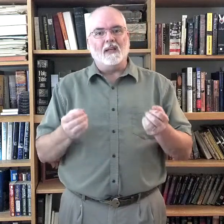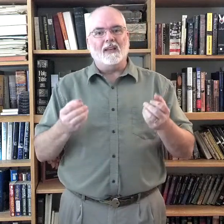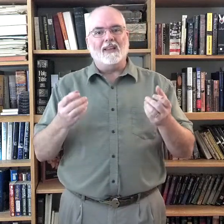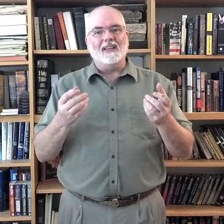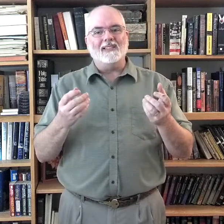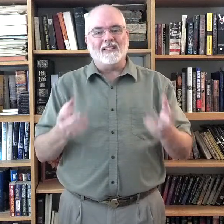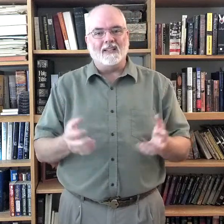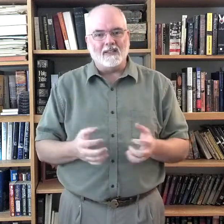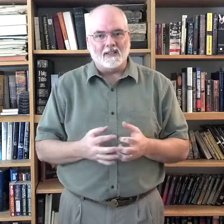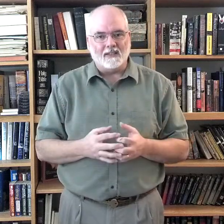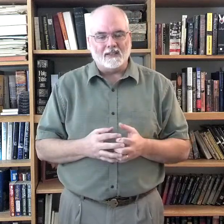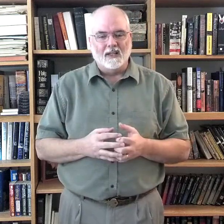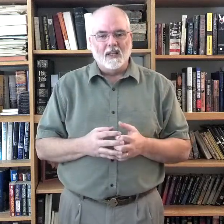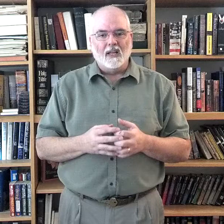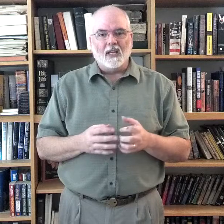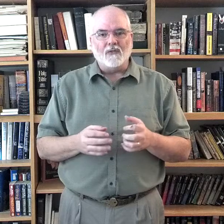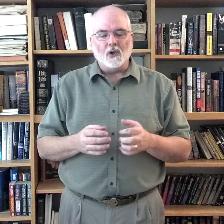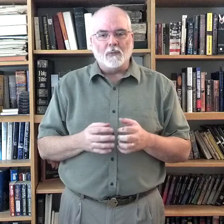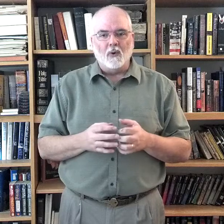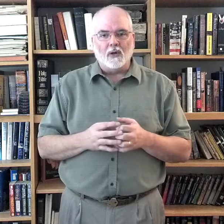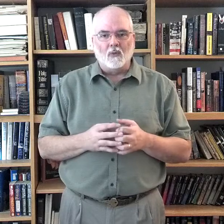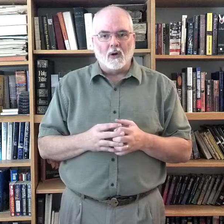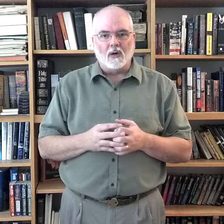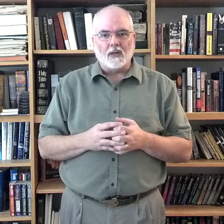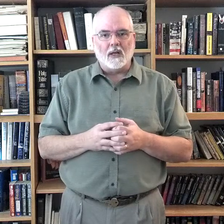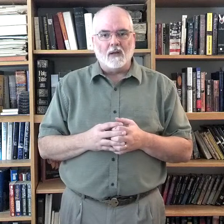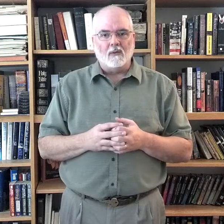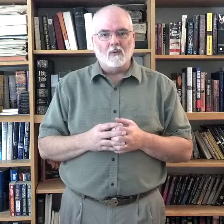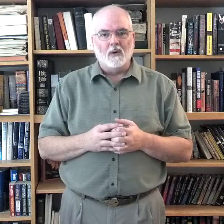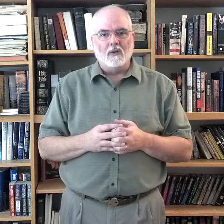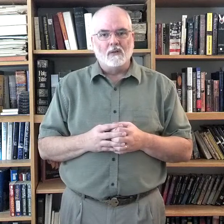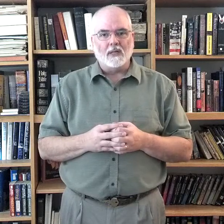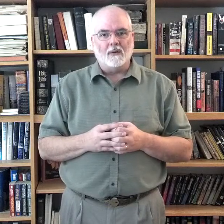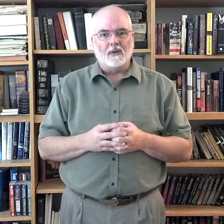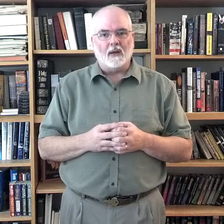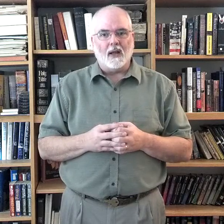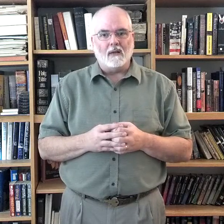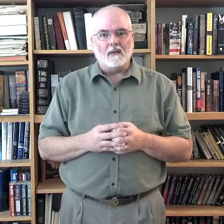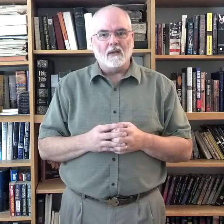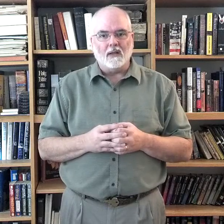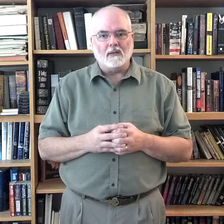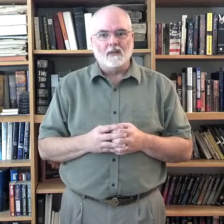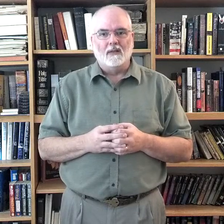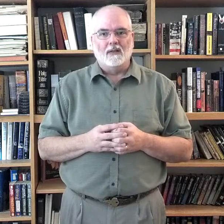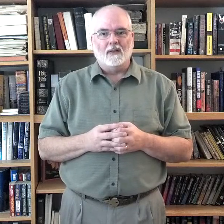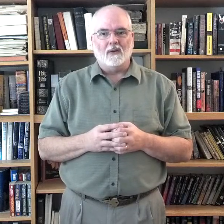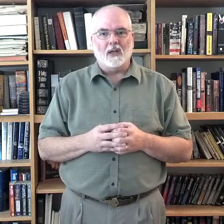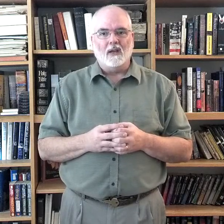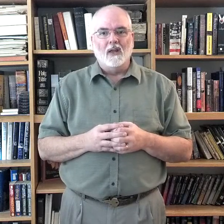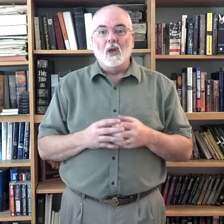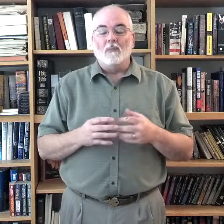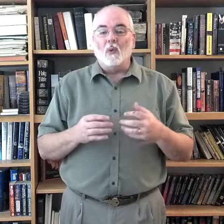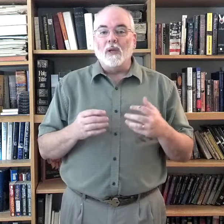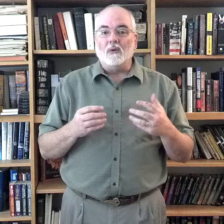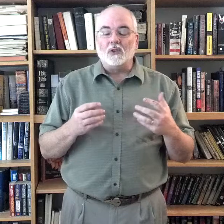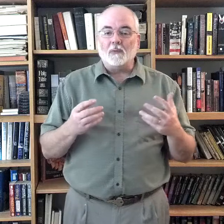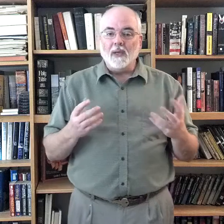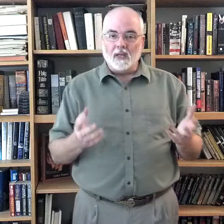in sentences. If you spoke in words, it would sound like this, okay? But we don't speak in